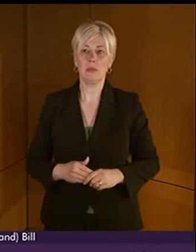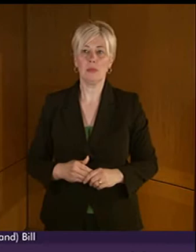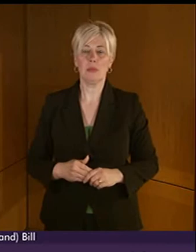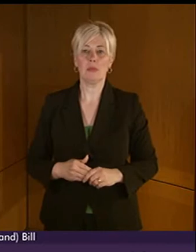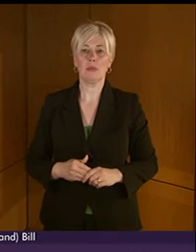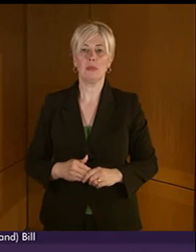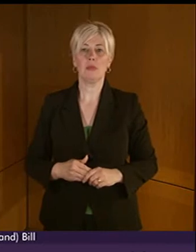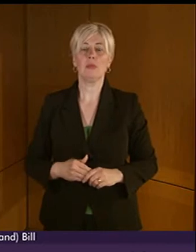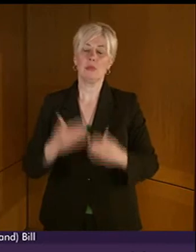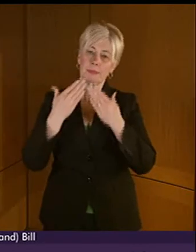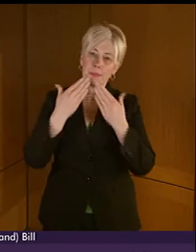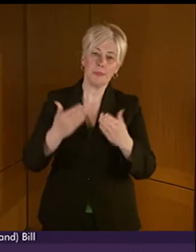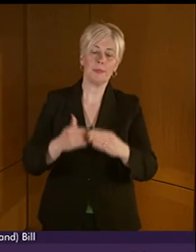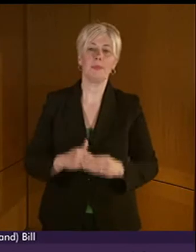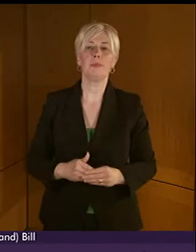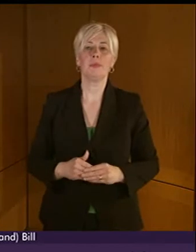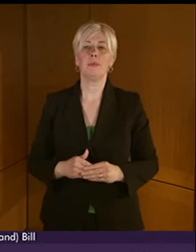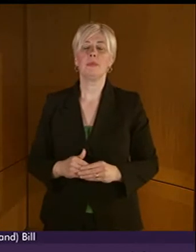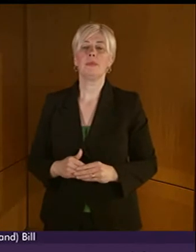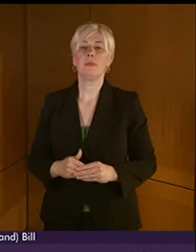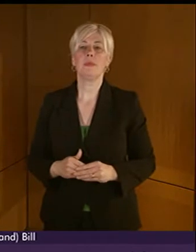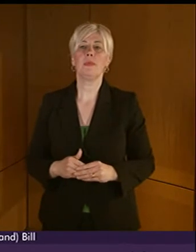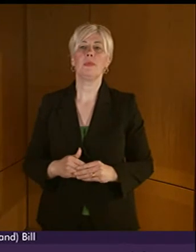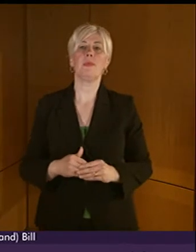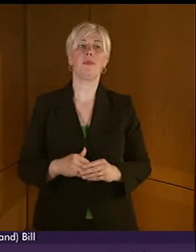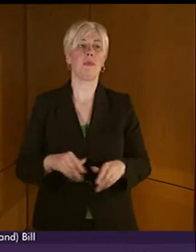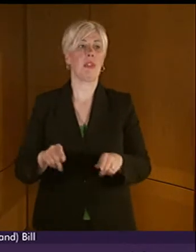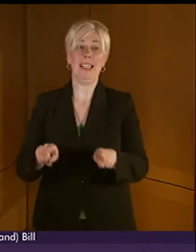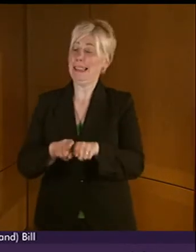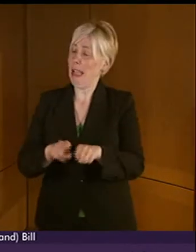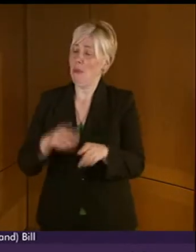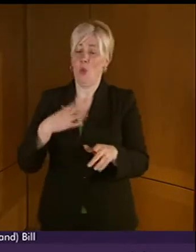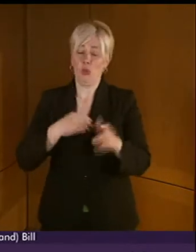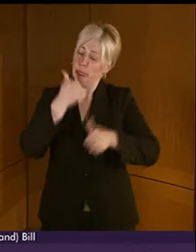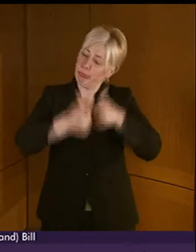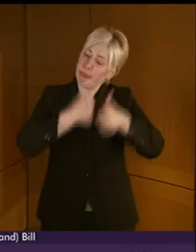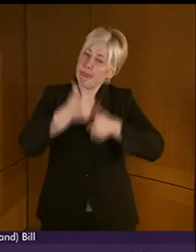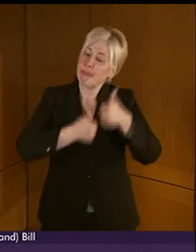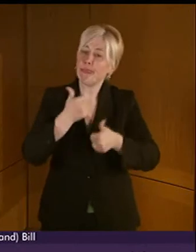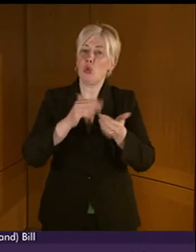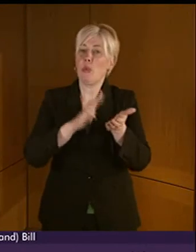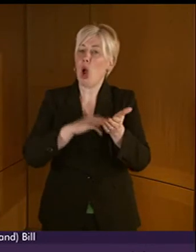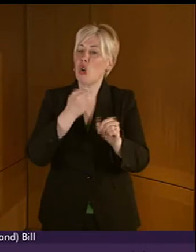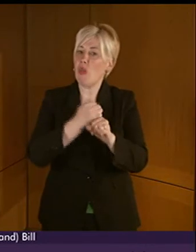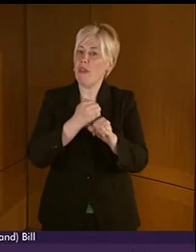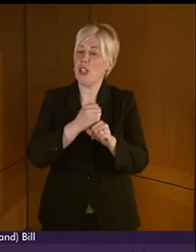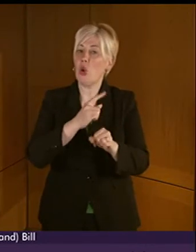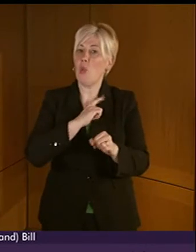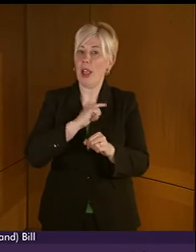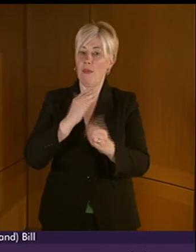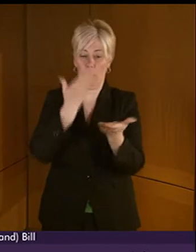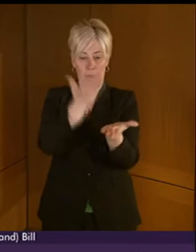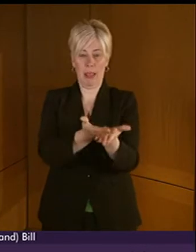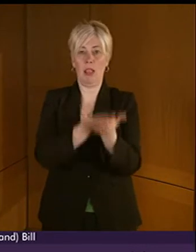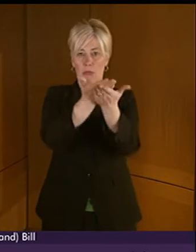Thank you, President Officer. Can I, like others, congratulate Mark Griffin for bringing forward this Bill?